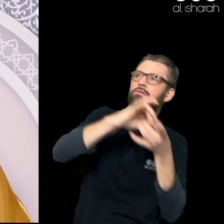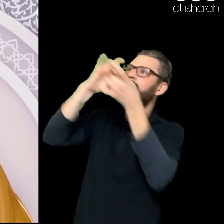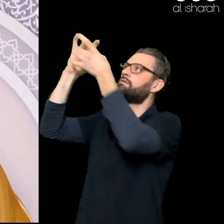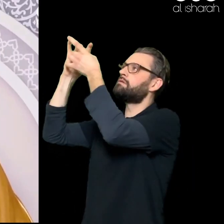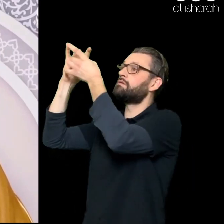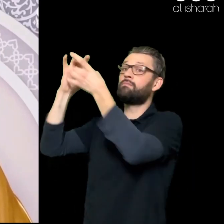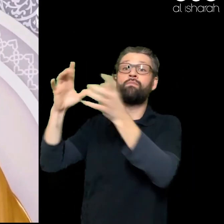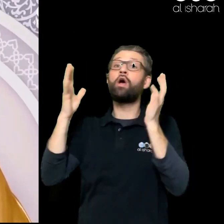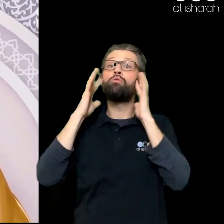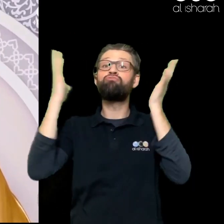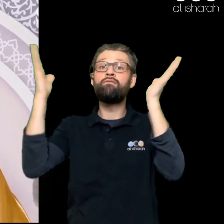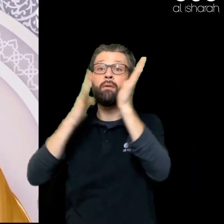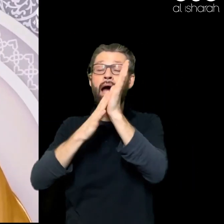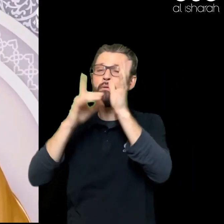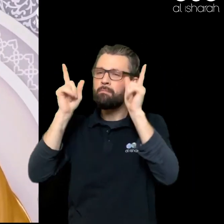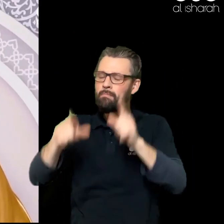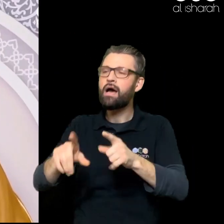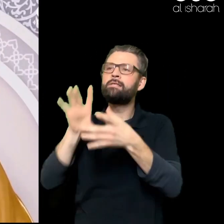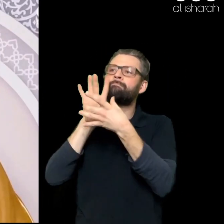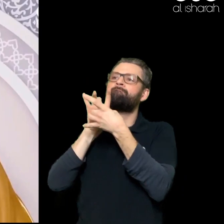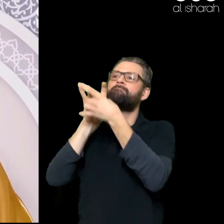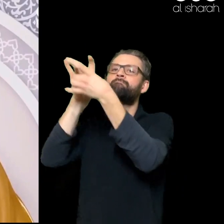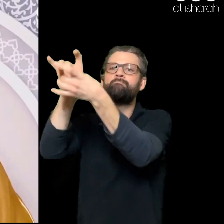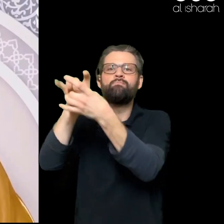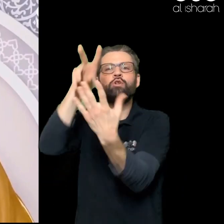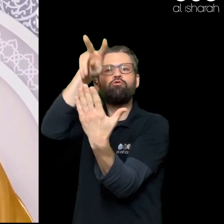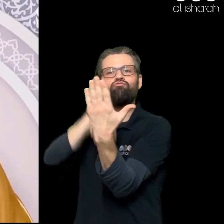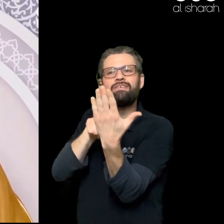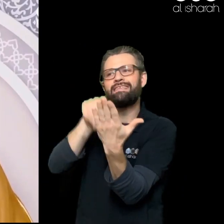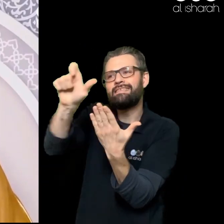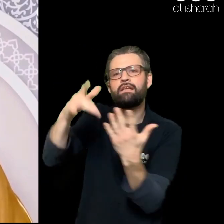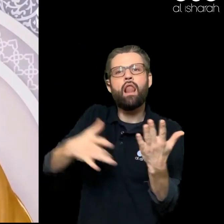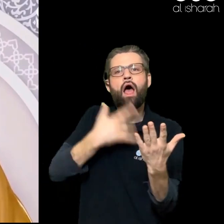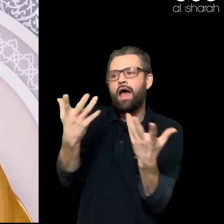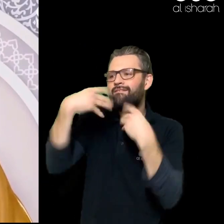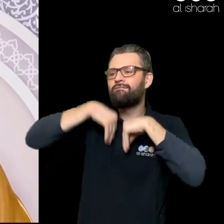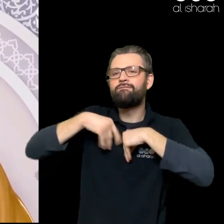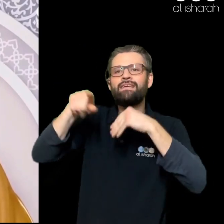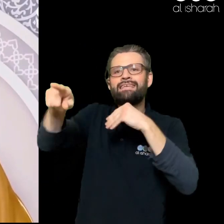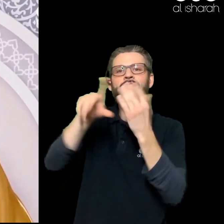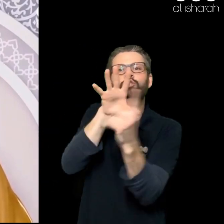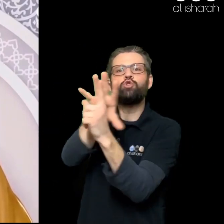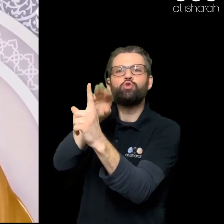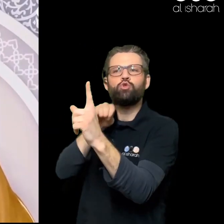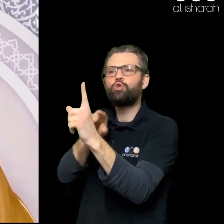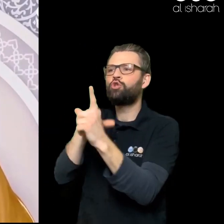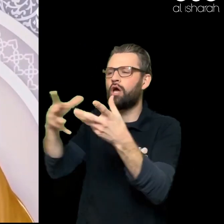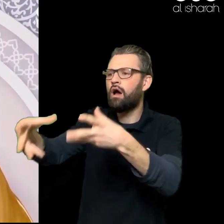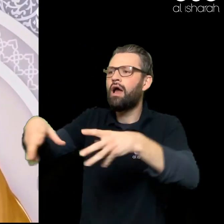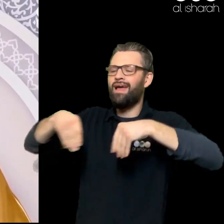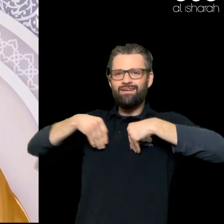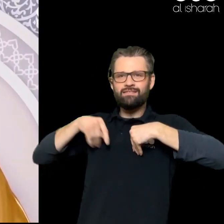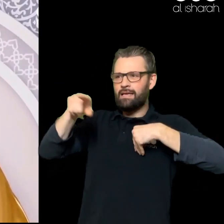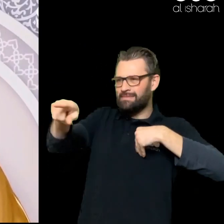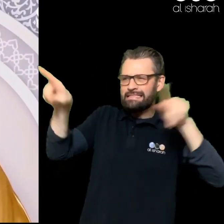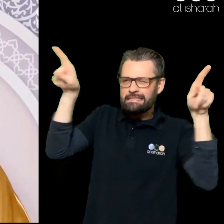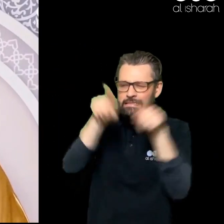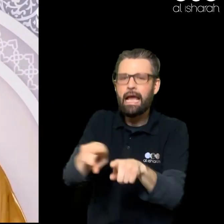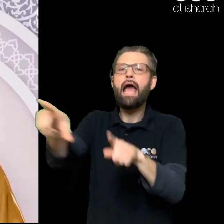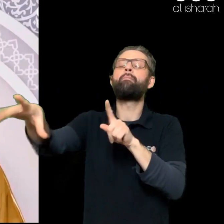Read About His Life Read About His Sunnah Adopt His Practice We All Want Paradise But When We Get There On